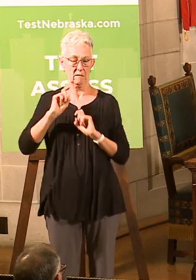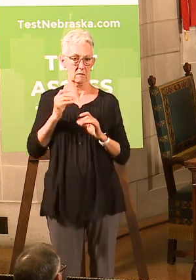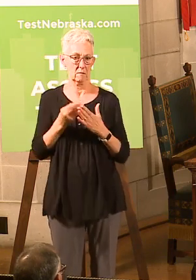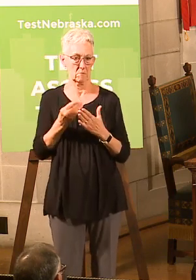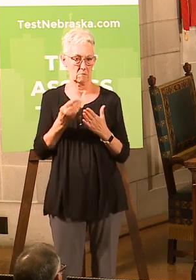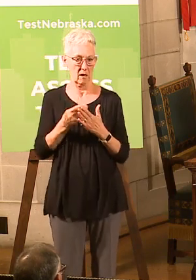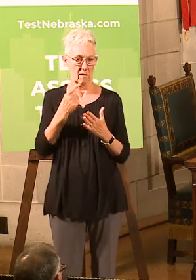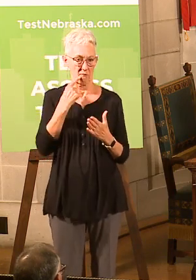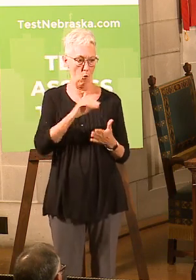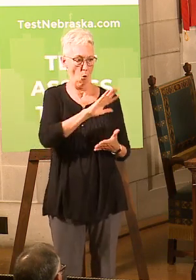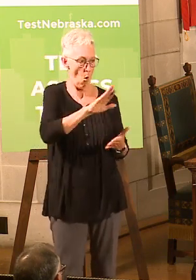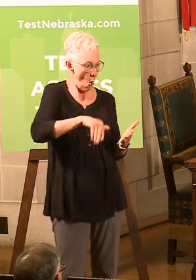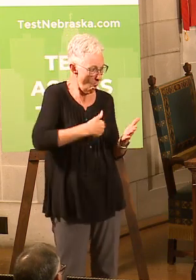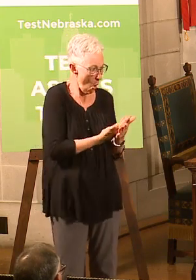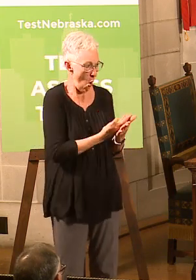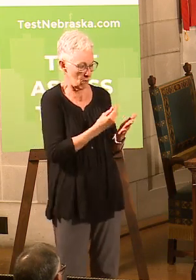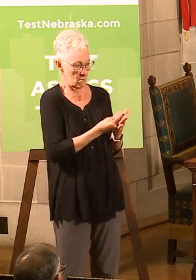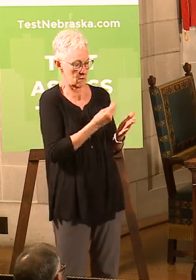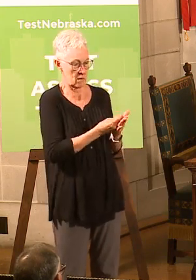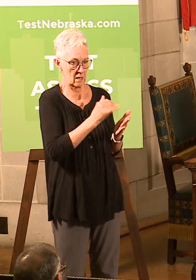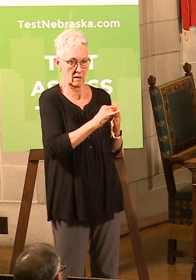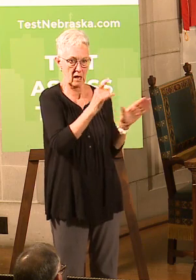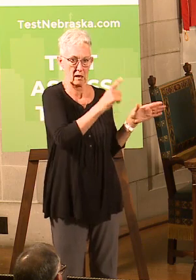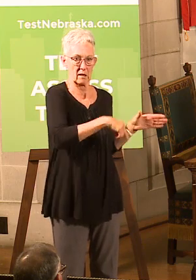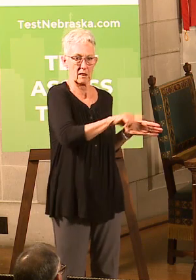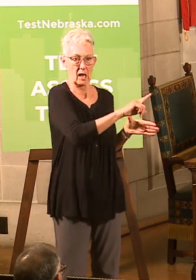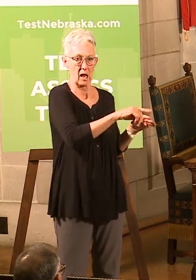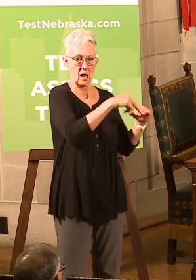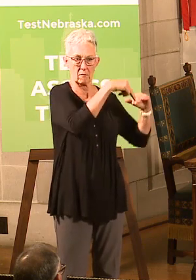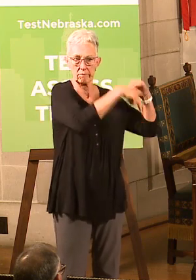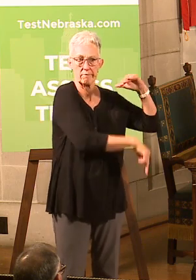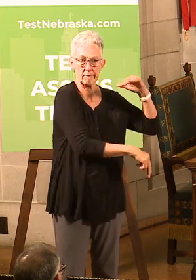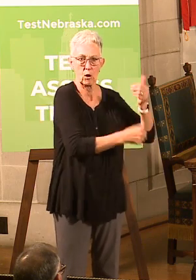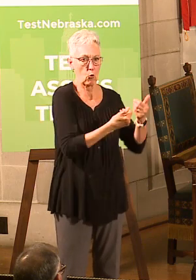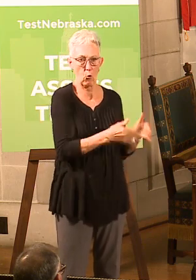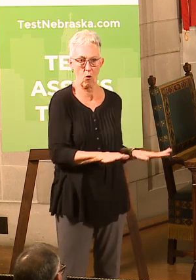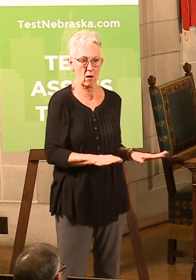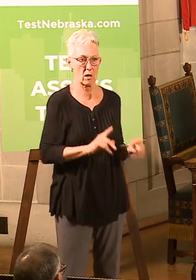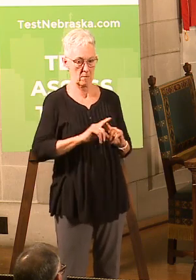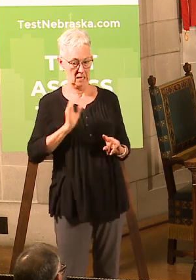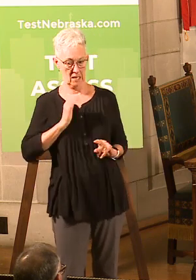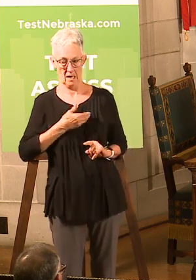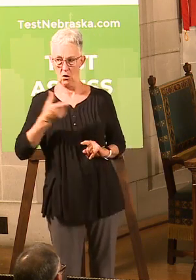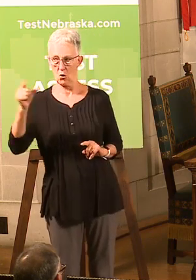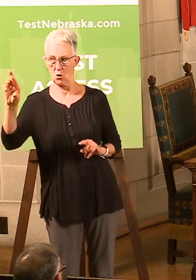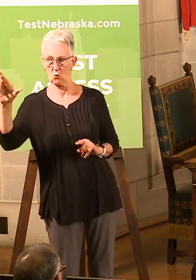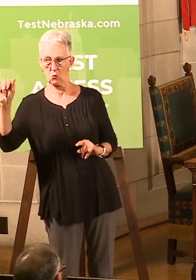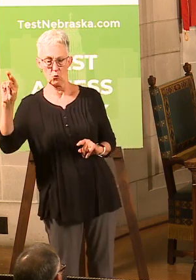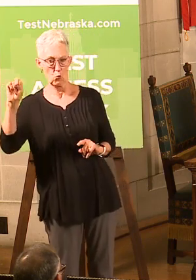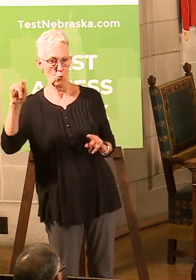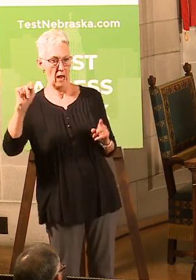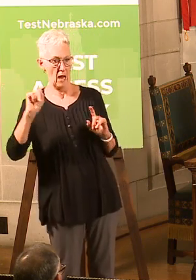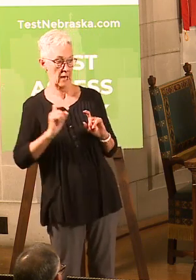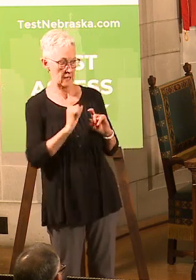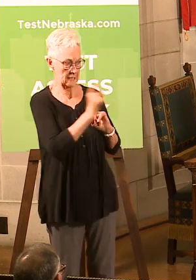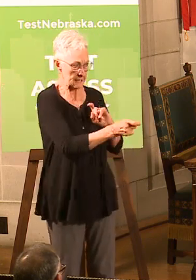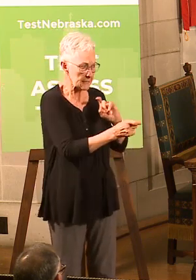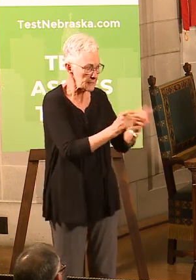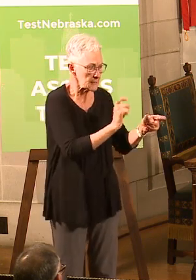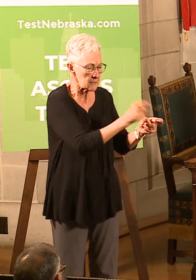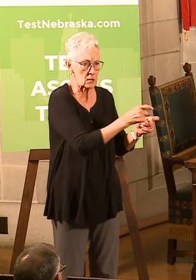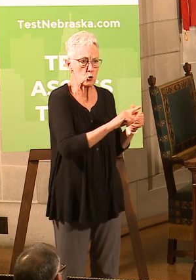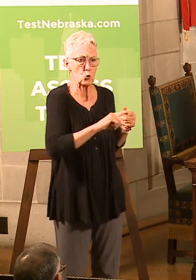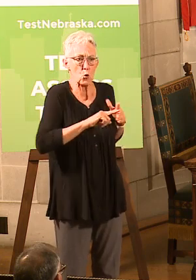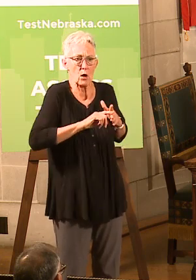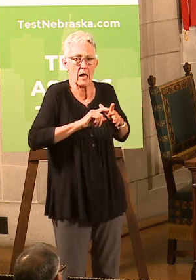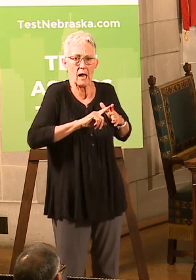something similar to what we're trying to do here, the stabilization grants, is to help fortify the